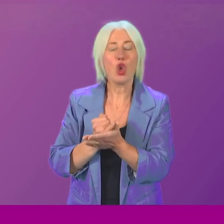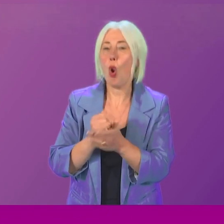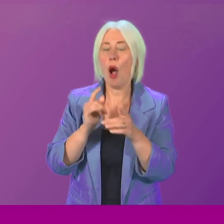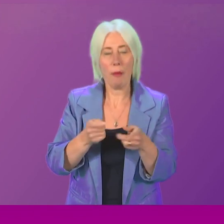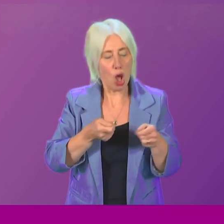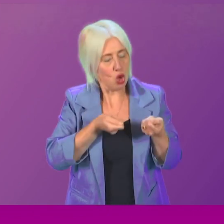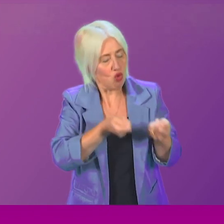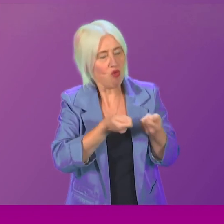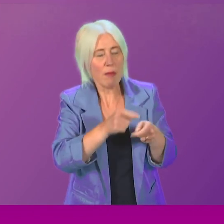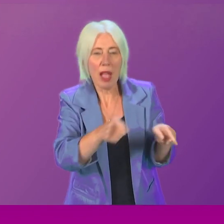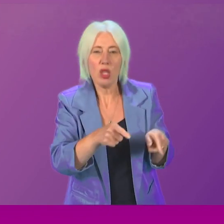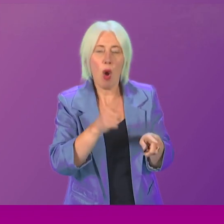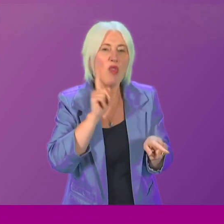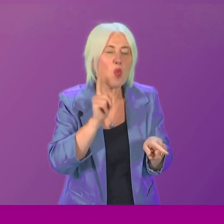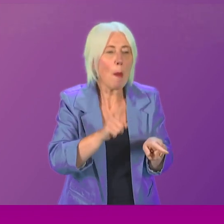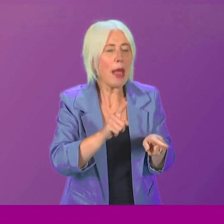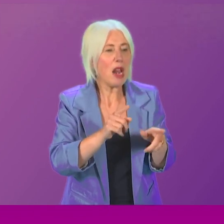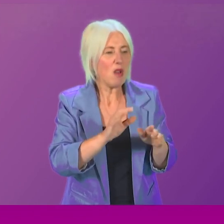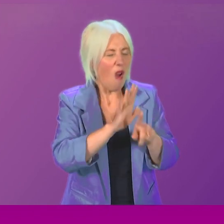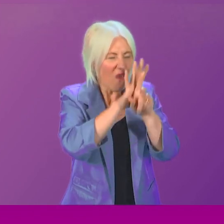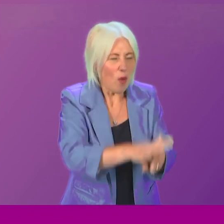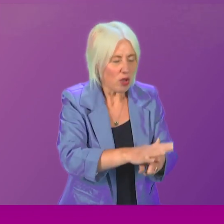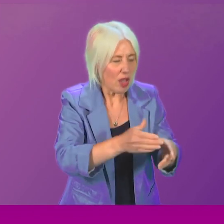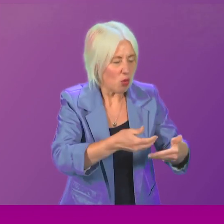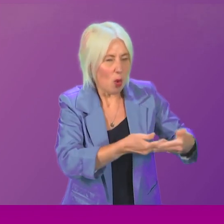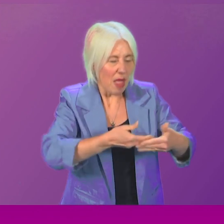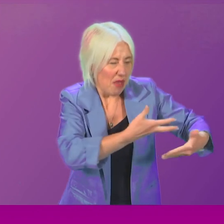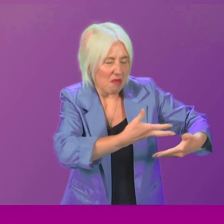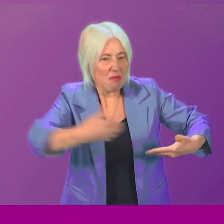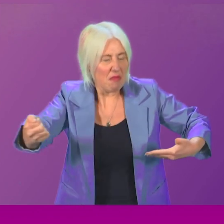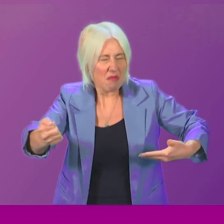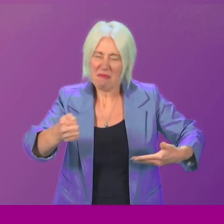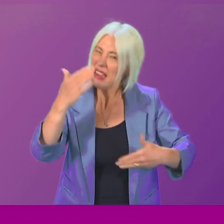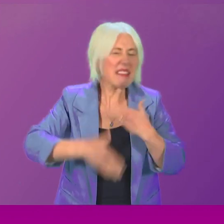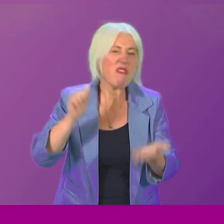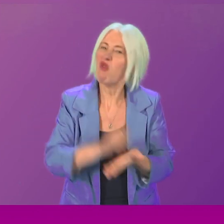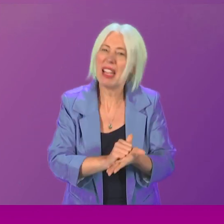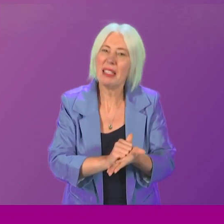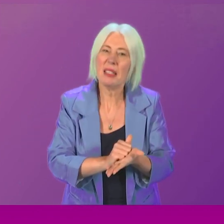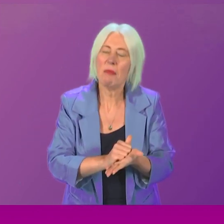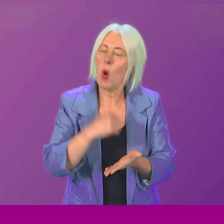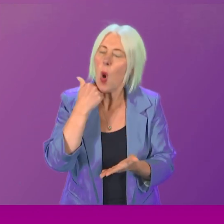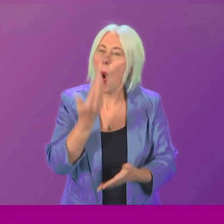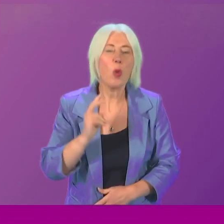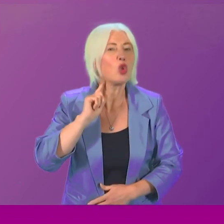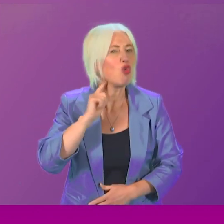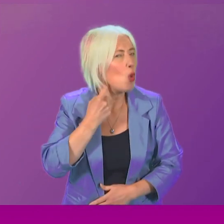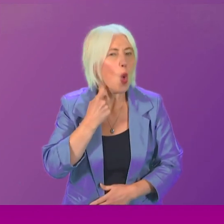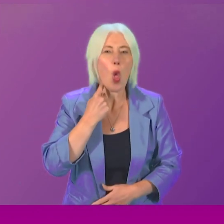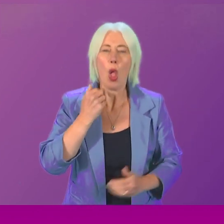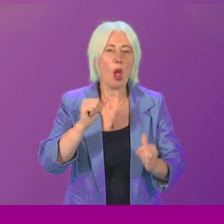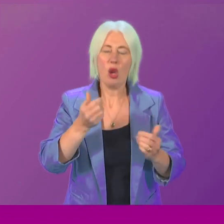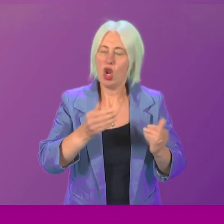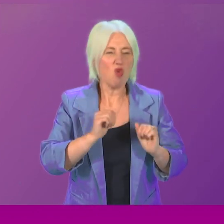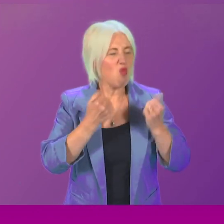women and forcing them to part with their babies was never right. It was always cruel, unjust and